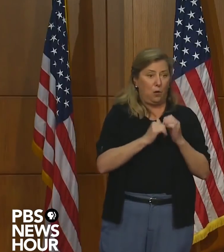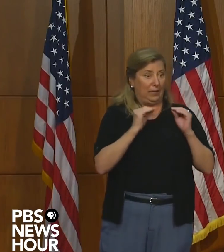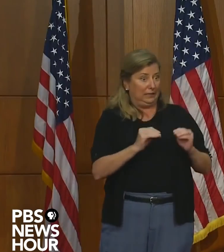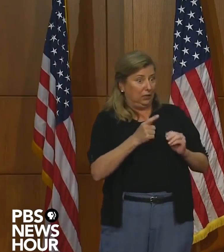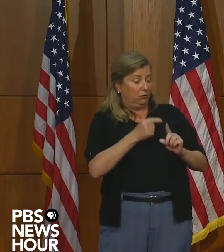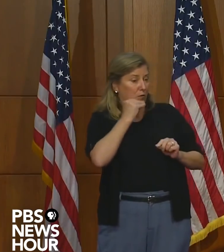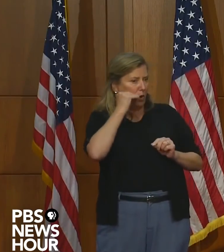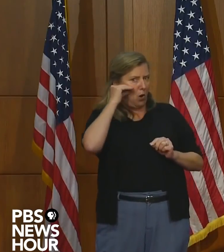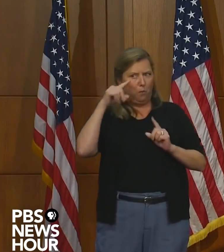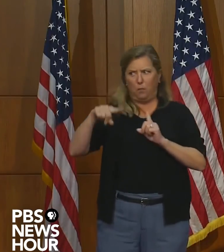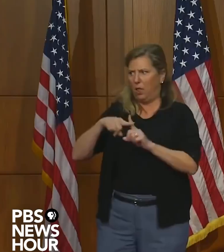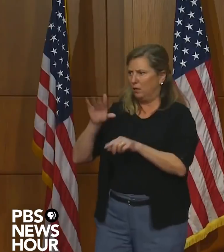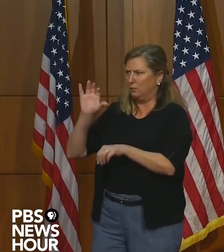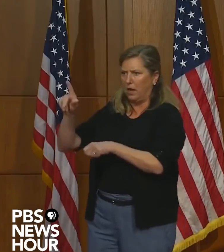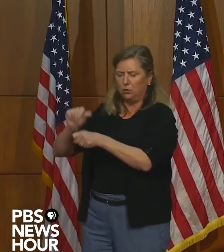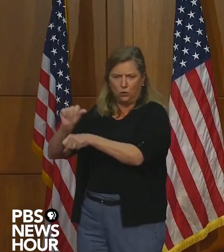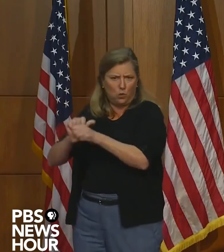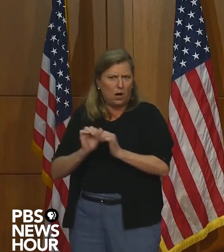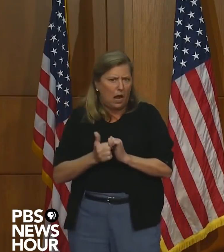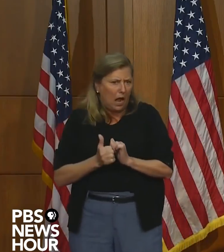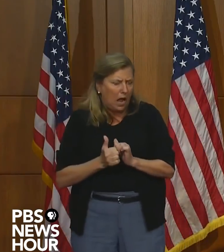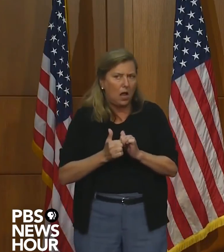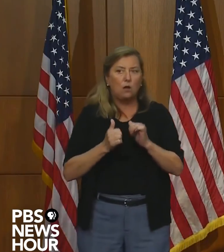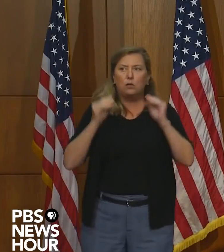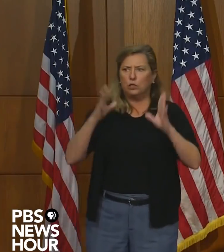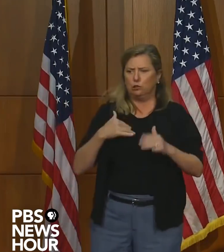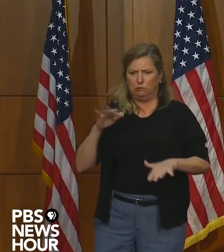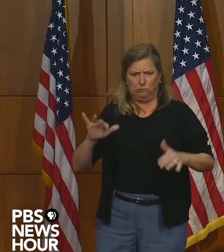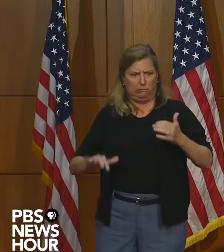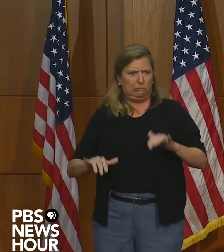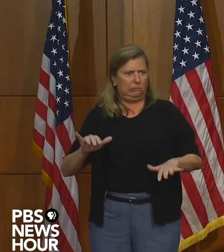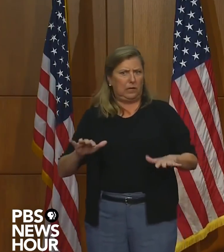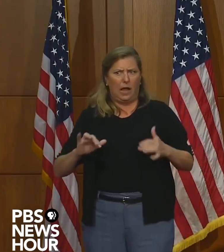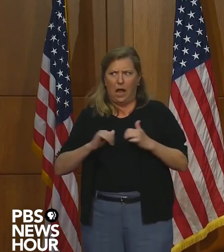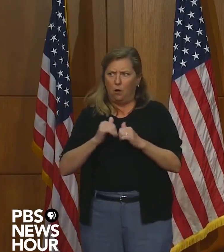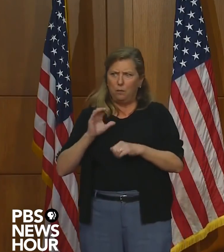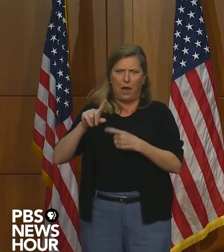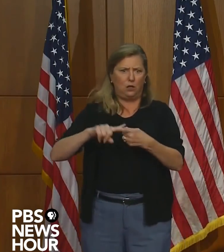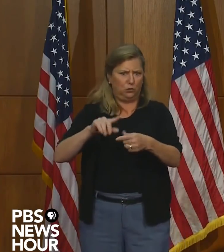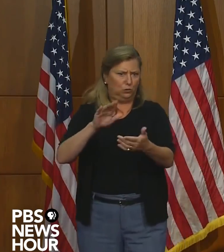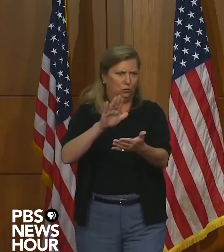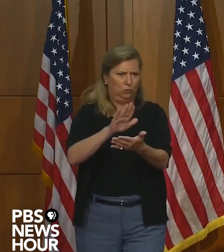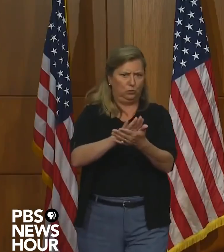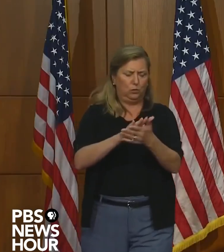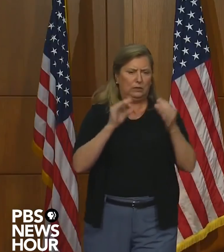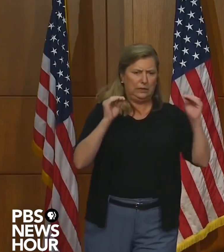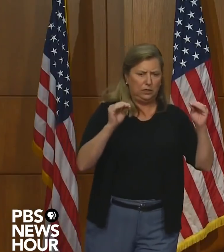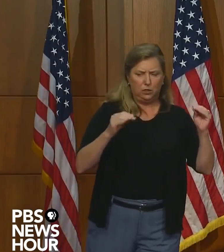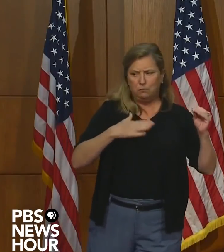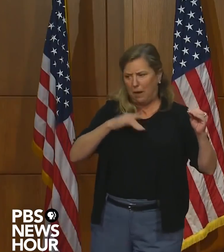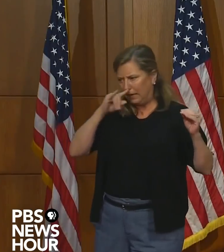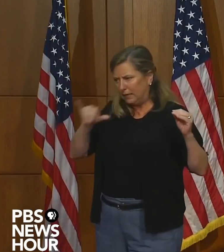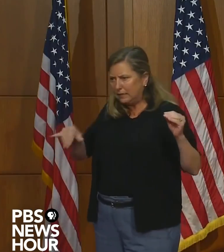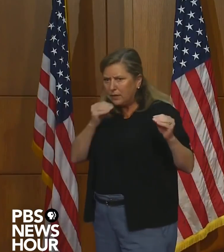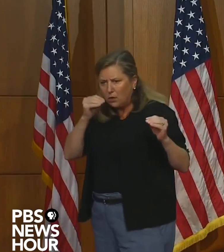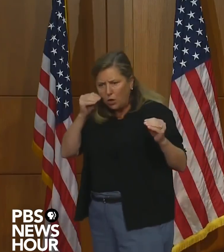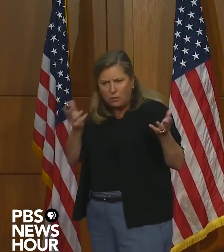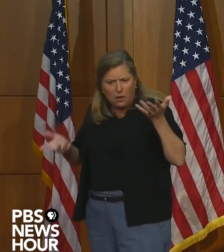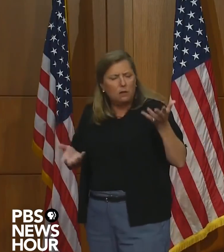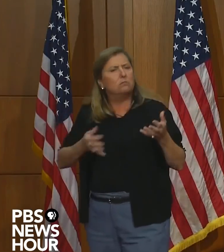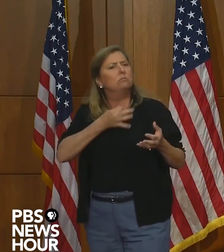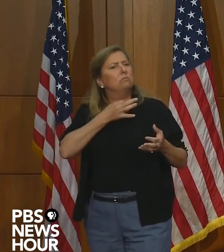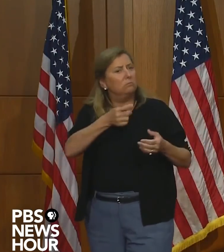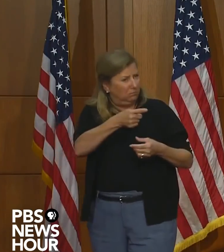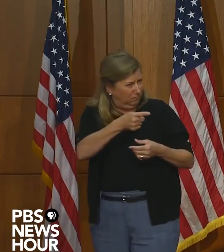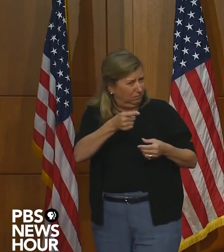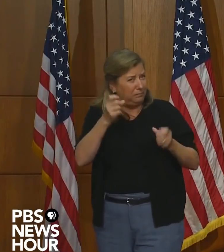Teachers are worried about how they're going to be expected to be in the classroom five days a week with their own kids at home. Are you worried about large numbers of teachers